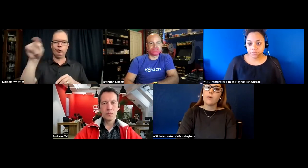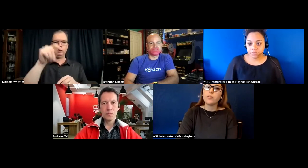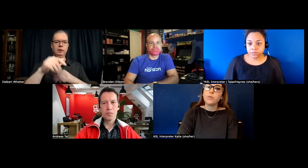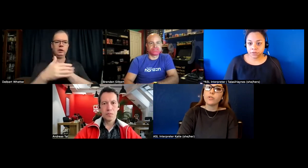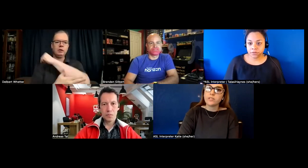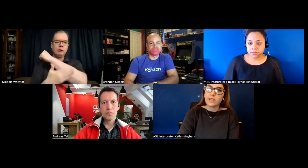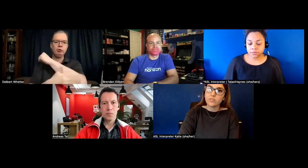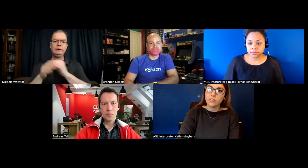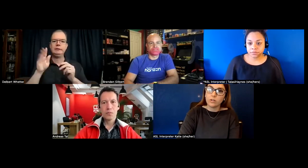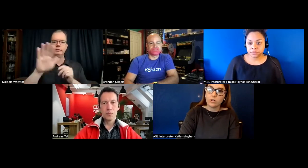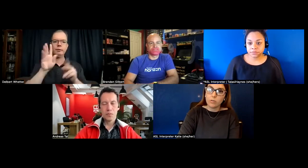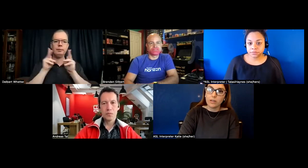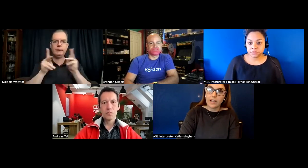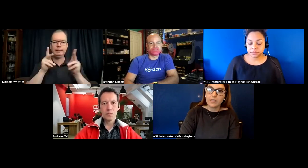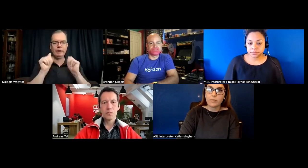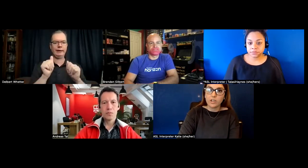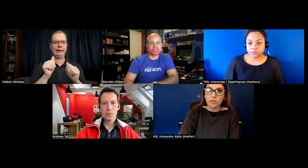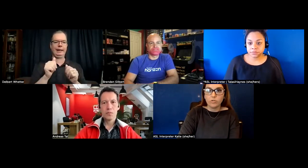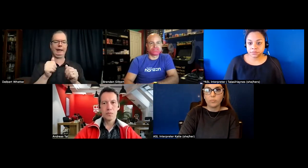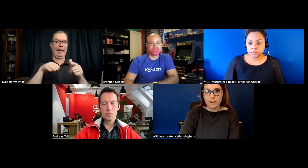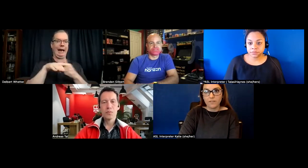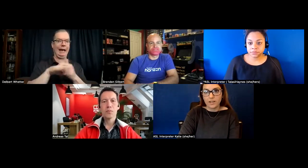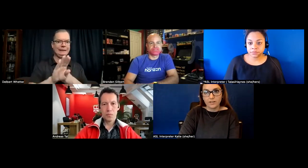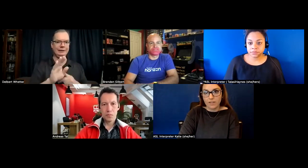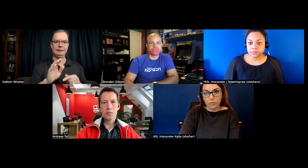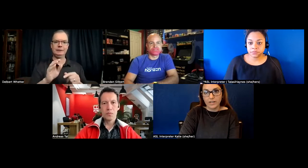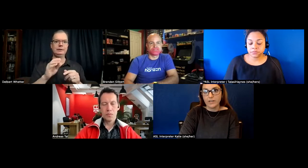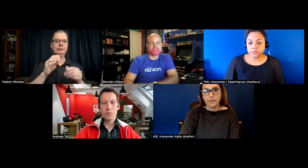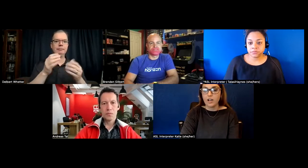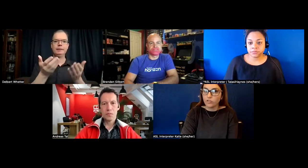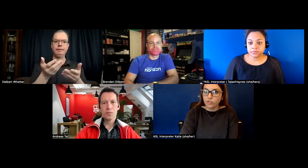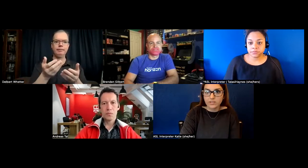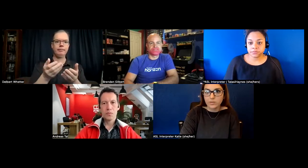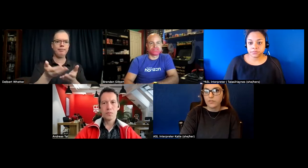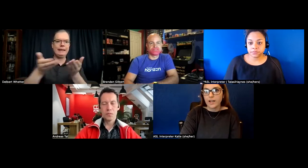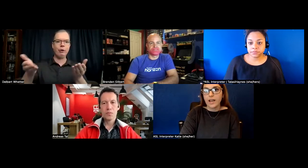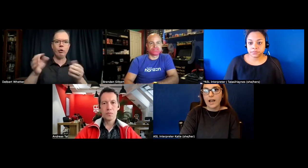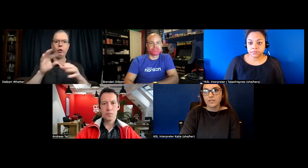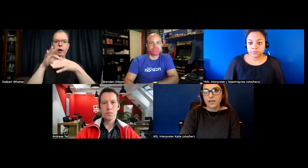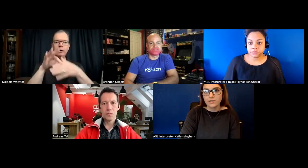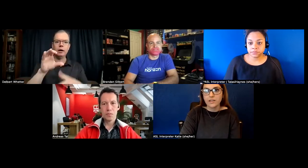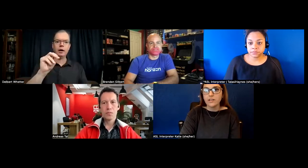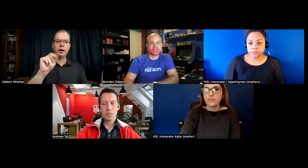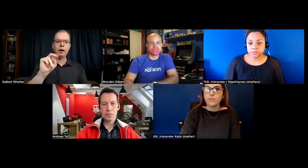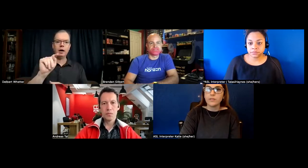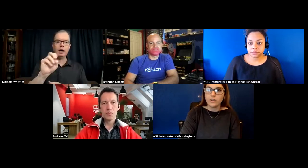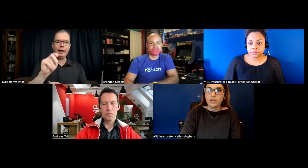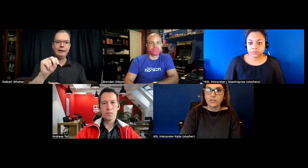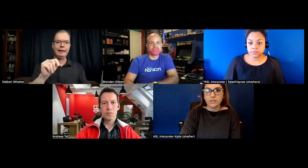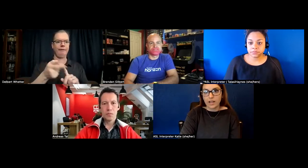to be more successful globally i think that'd be a huge benefit to everyone in different countries to provide access to different materials and